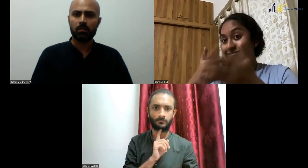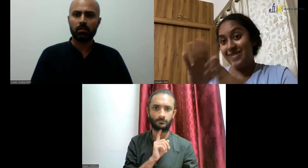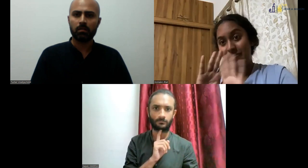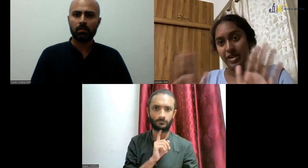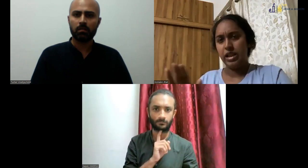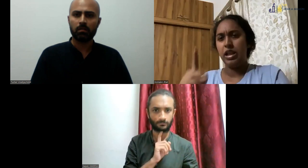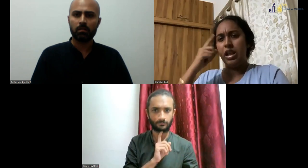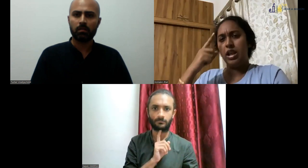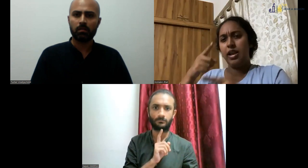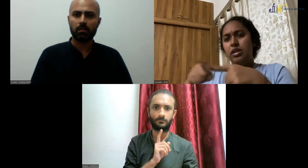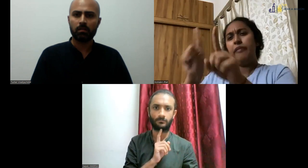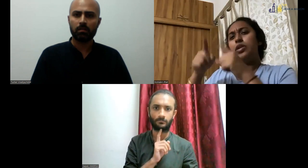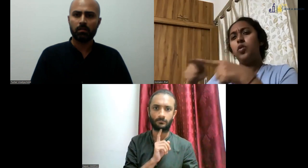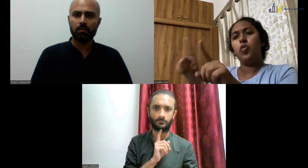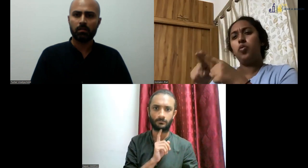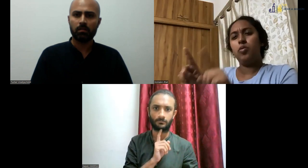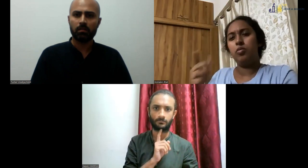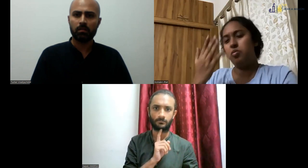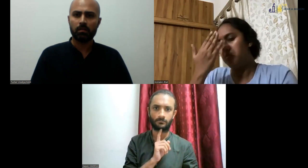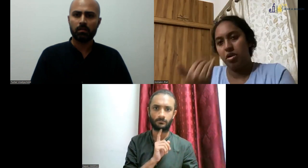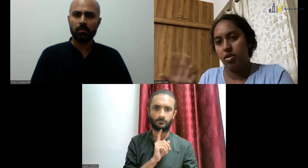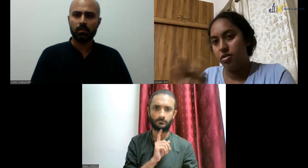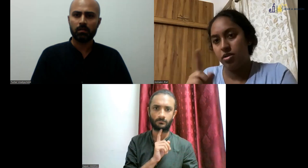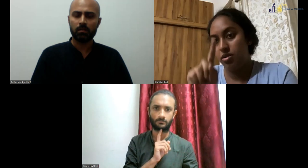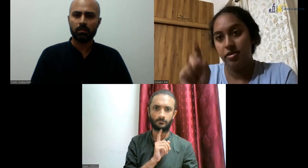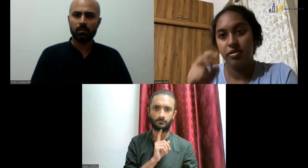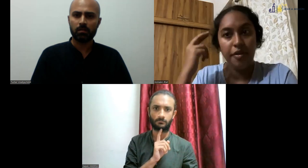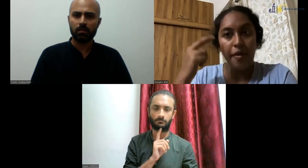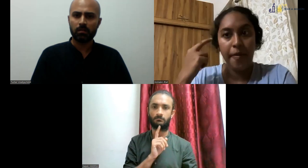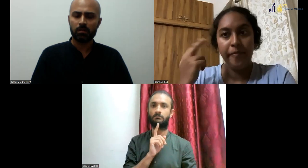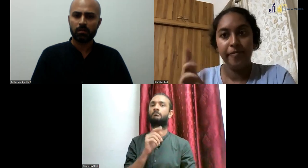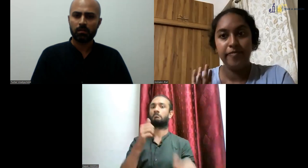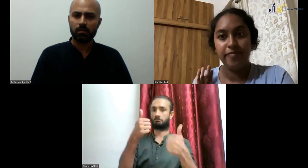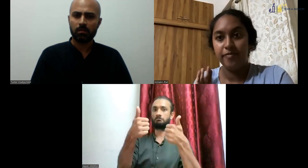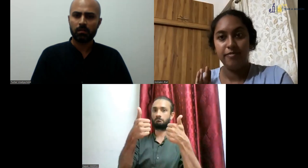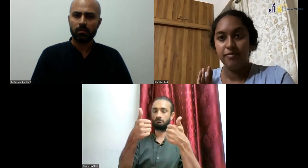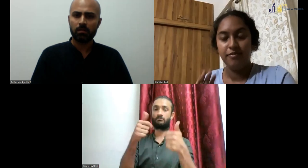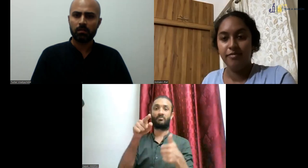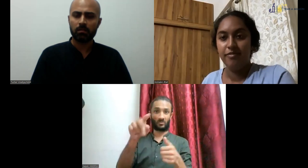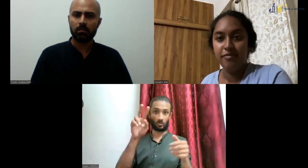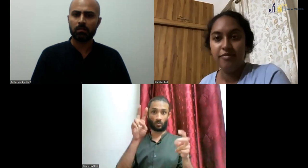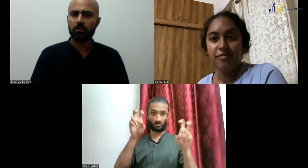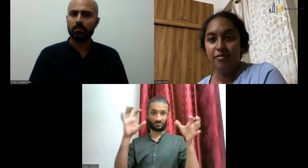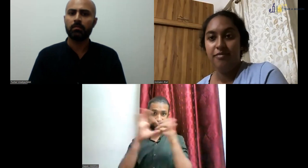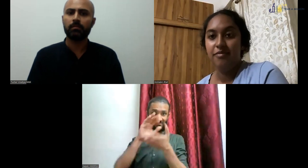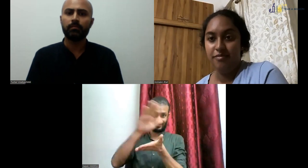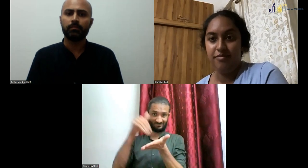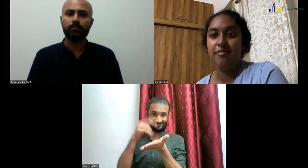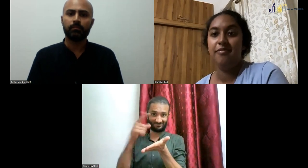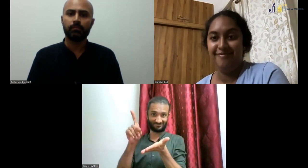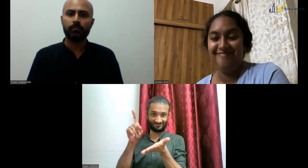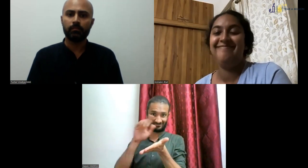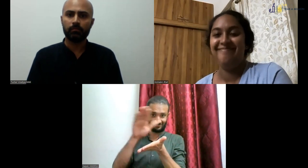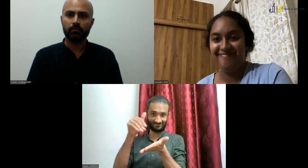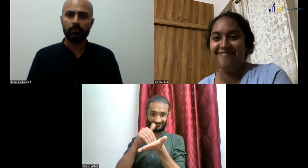beginning. So while they are teaching them at the beginning, they ask them to learn by themselves a few things.